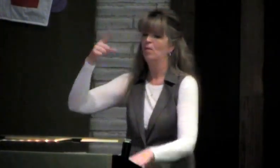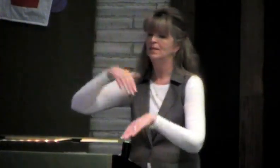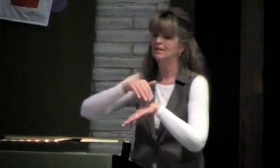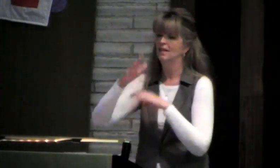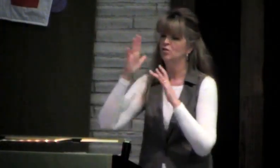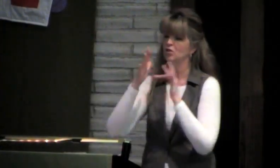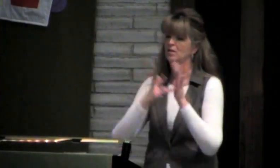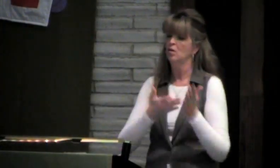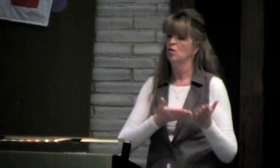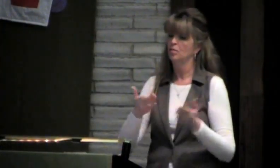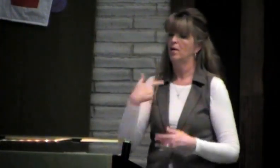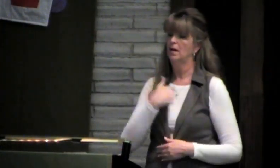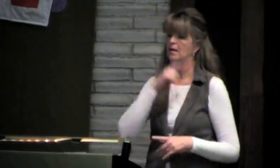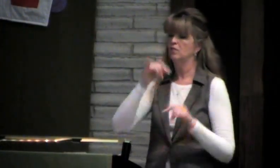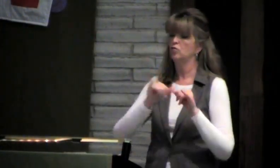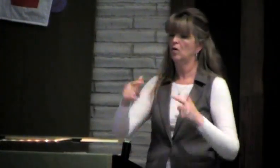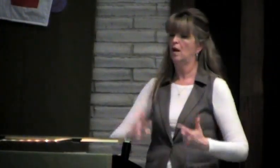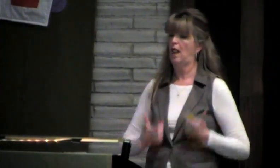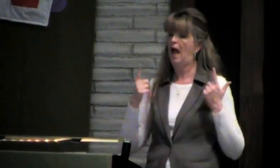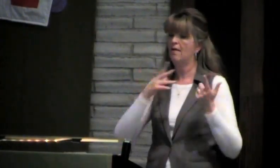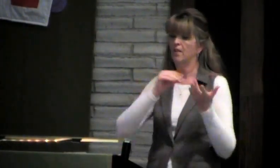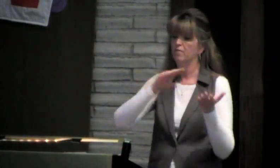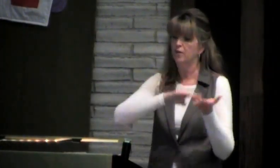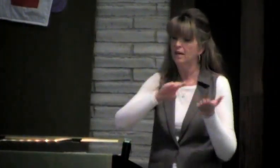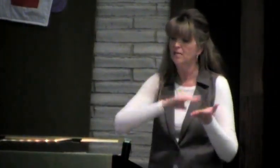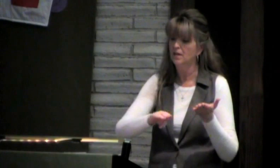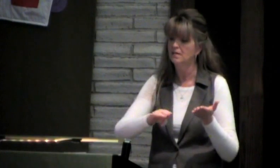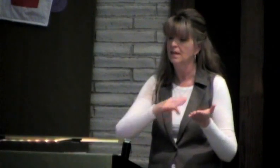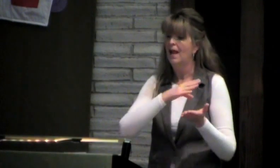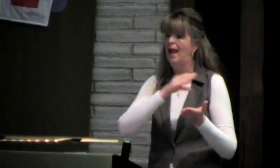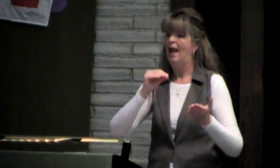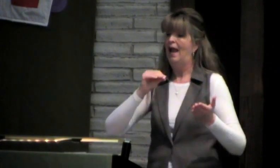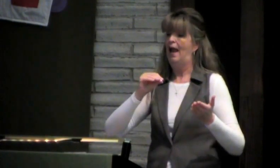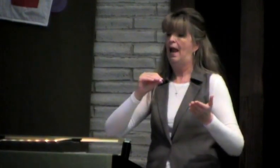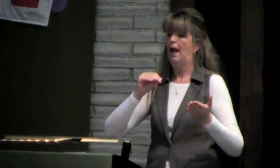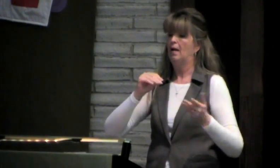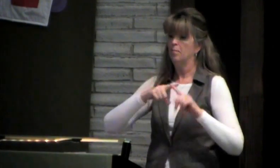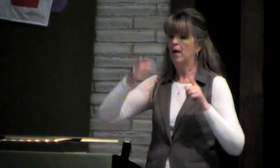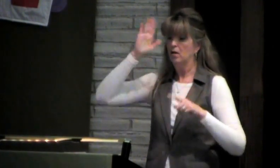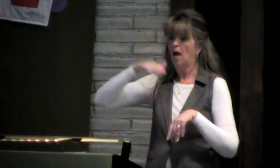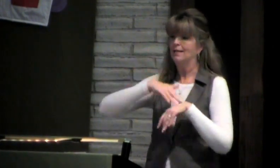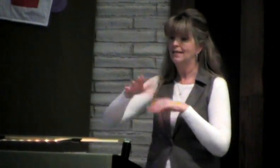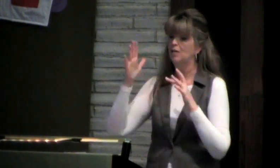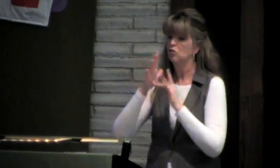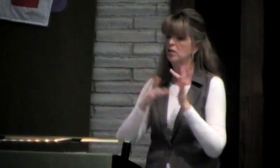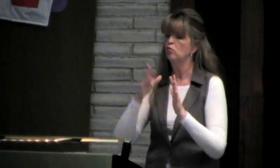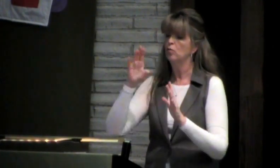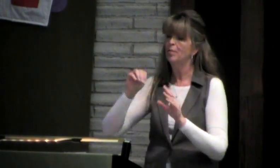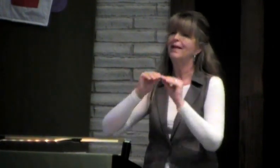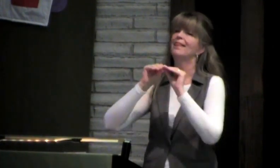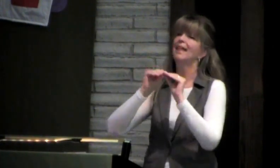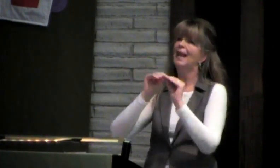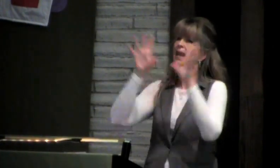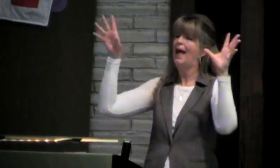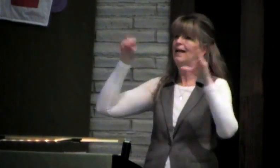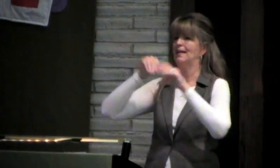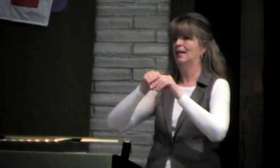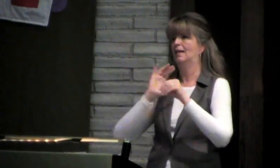And God did not only send Jesus here to offer us eternal light and forgiveness but God sent Jesus here to